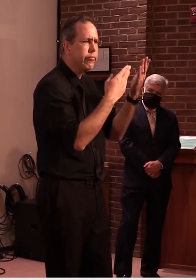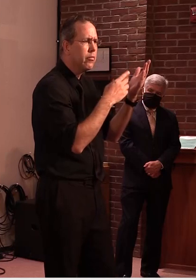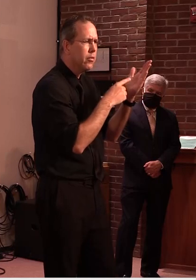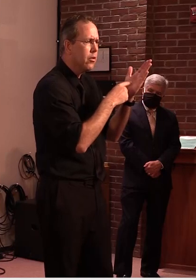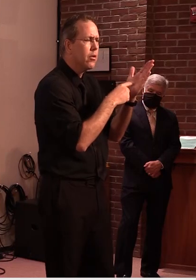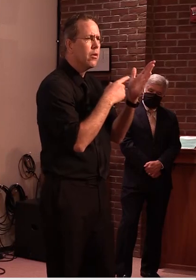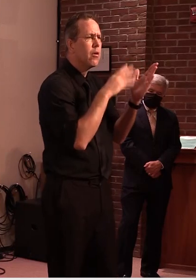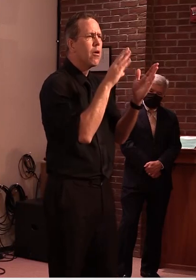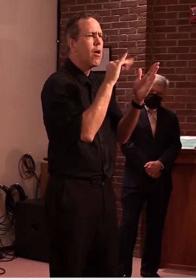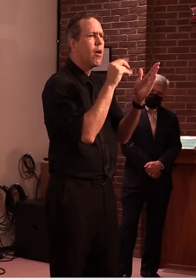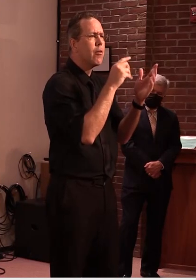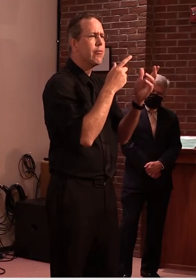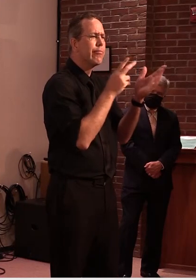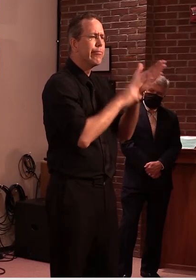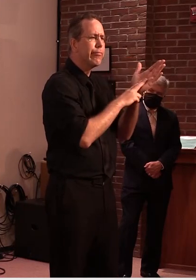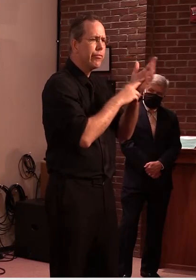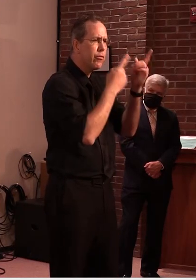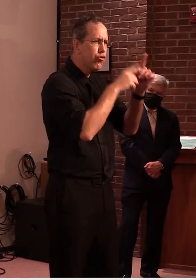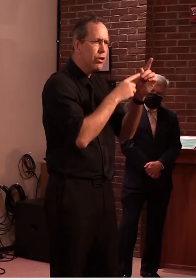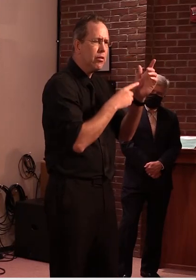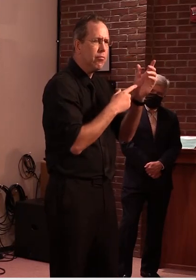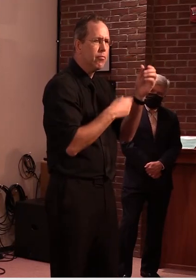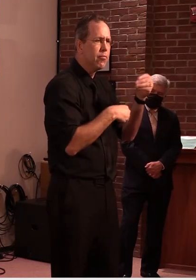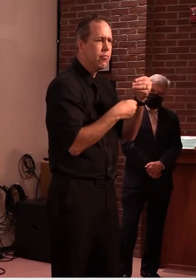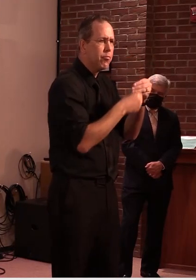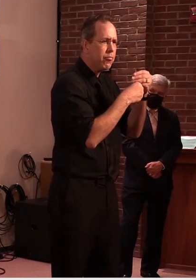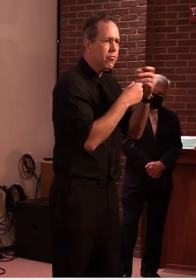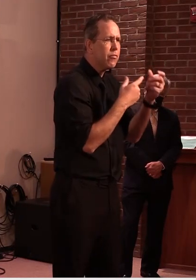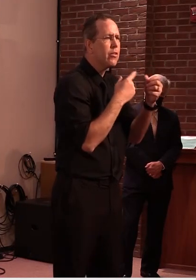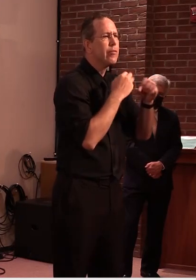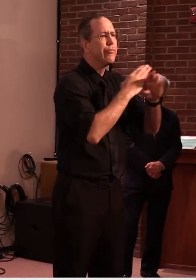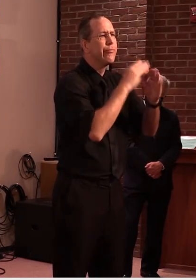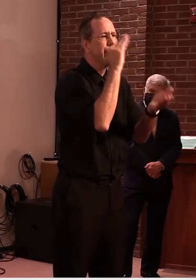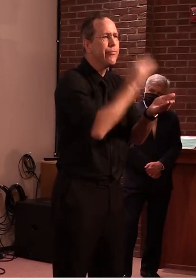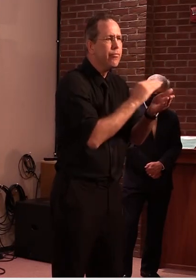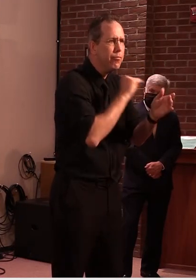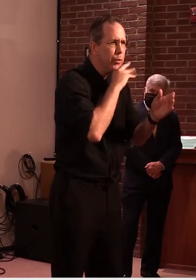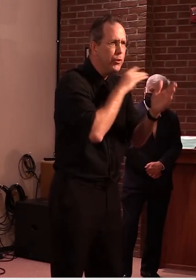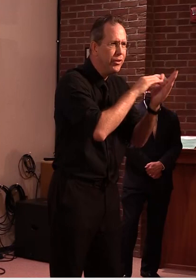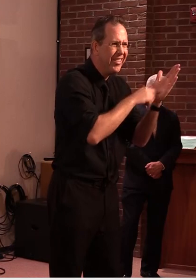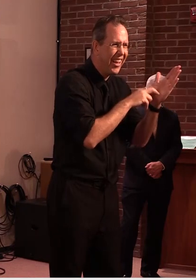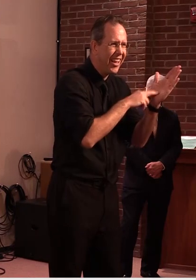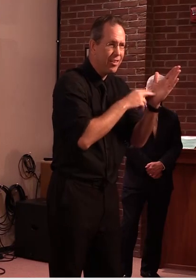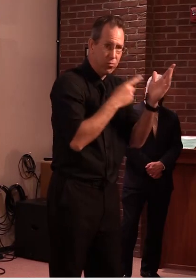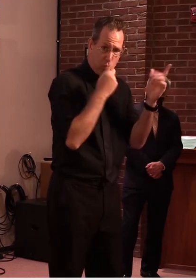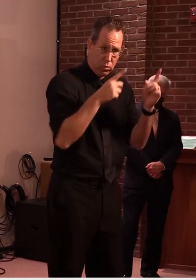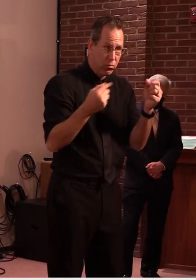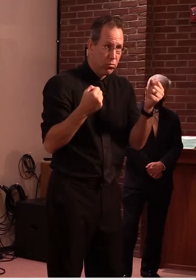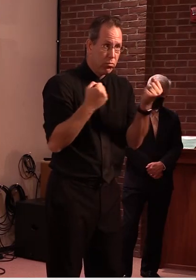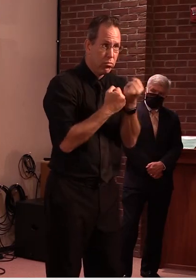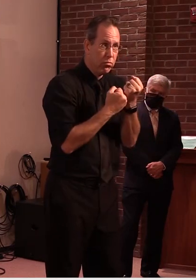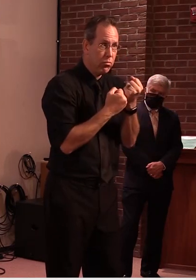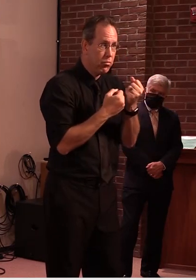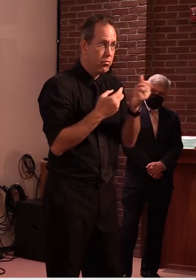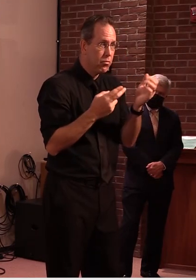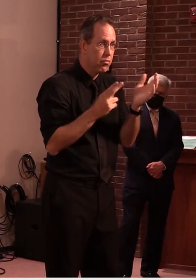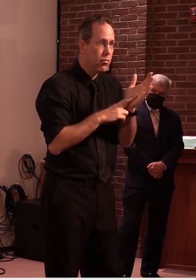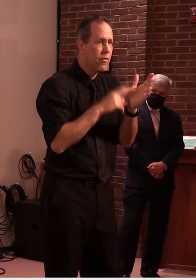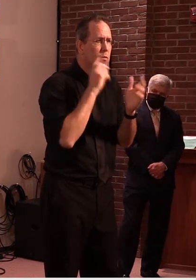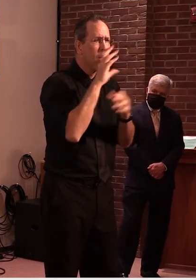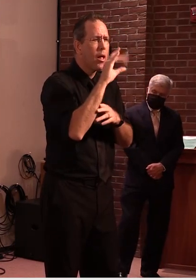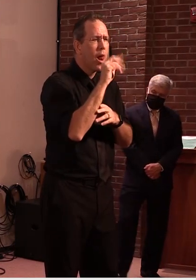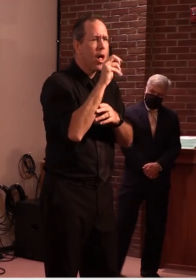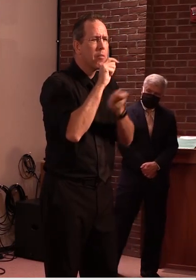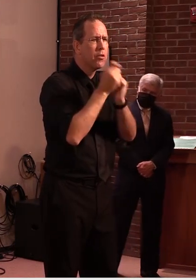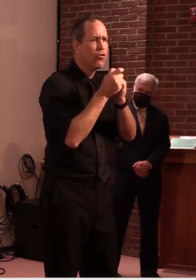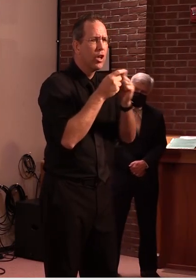do you think it would be sustained we've uh first of all um in its present form i've said that i'm not